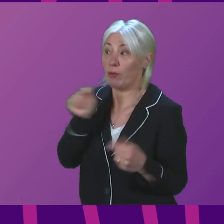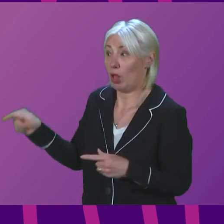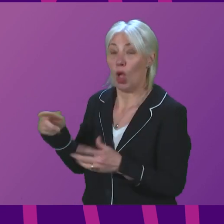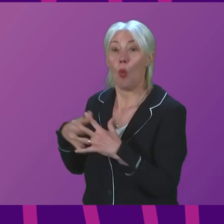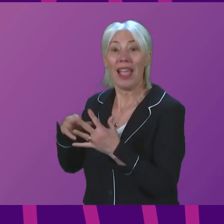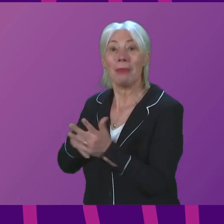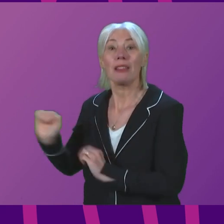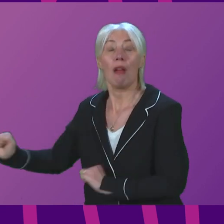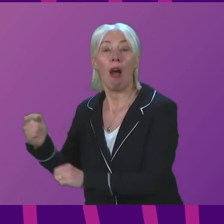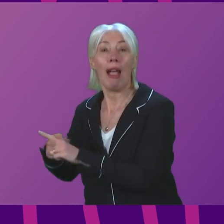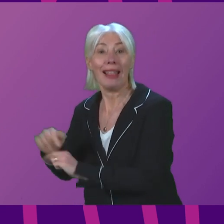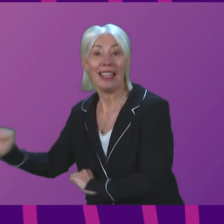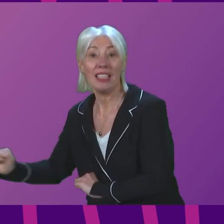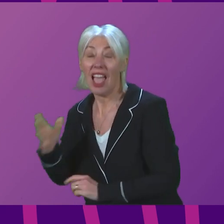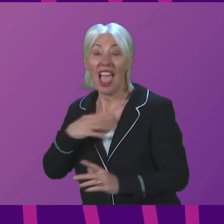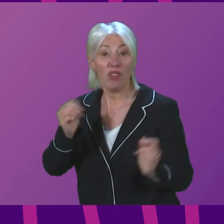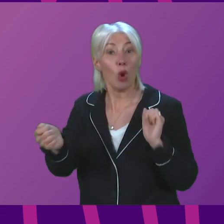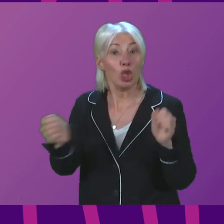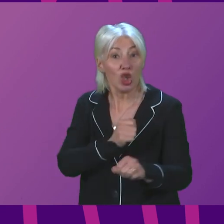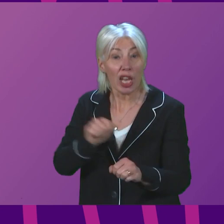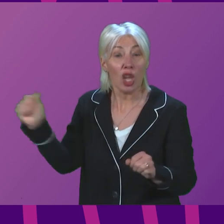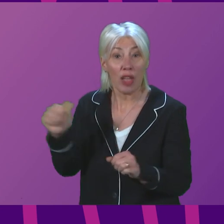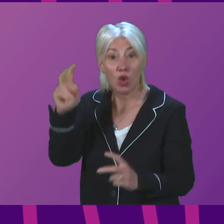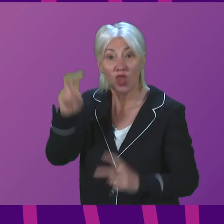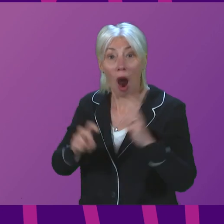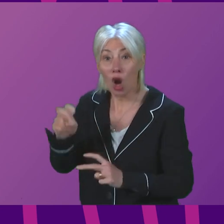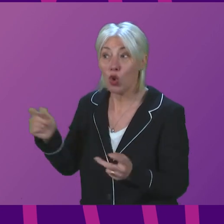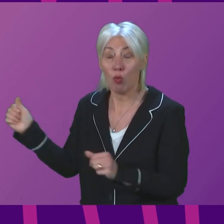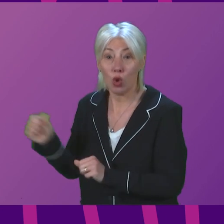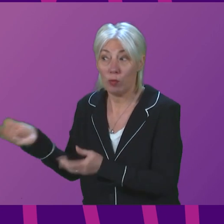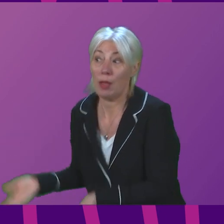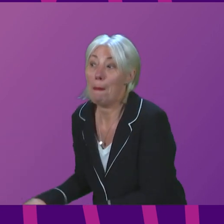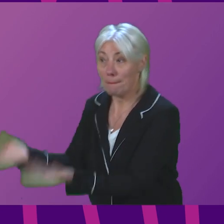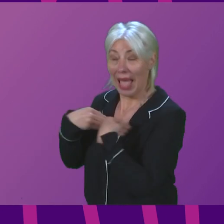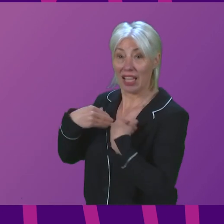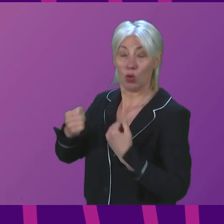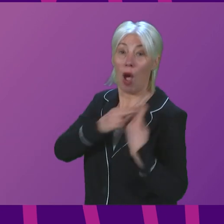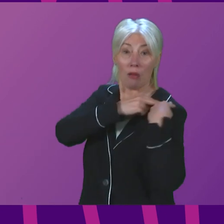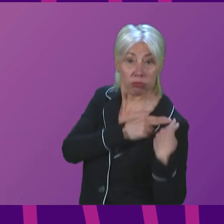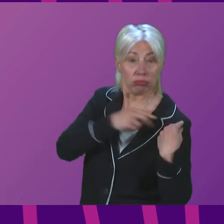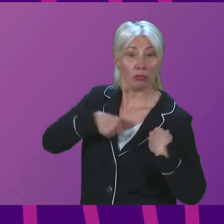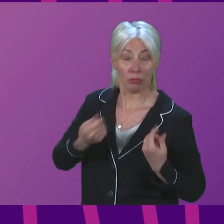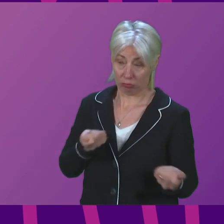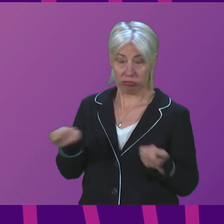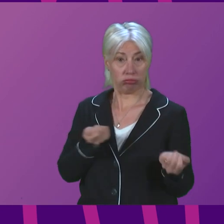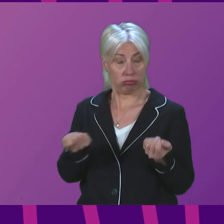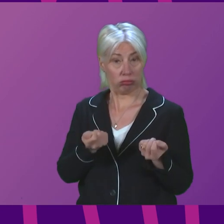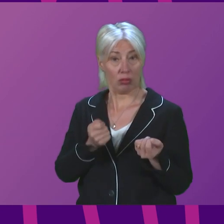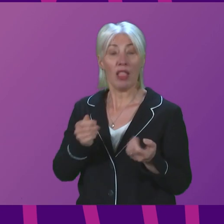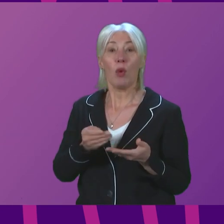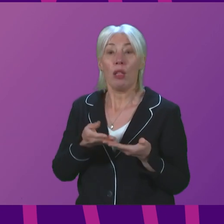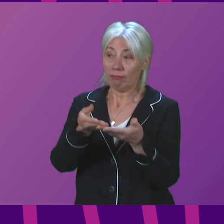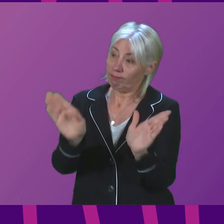wants to change that, then he should argue for those powers to come here. And in terms of the wider cost of living,